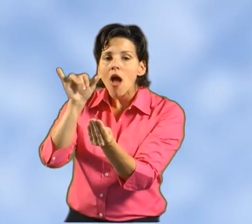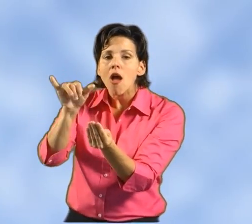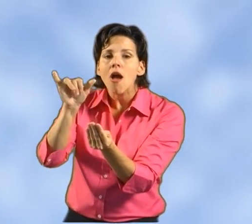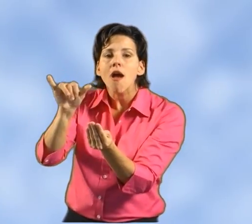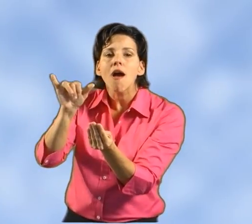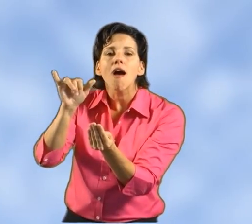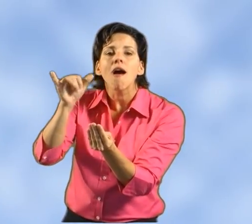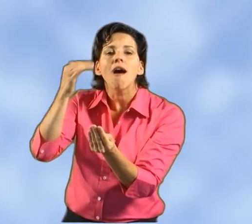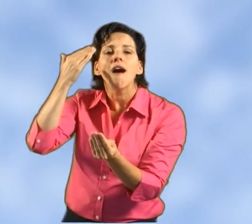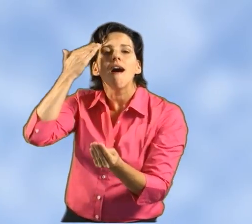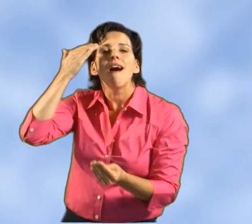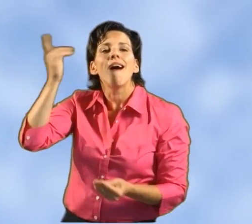give these to your doctor.